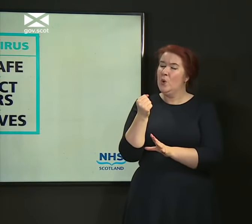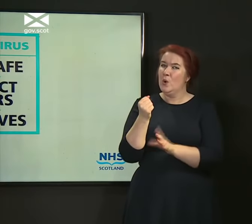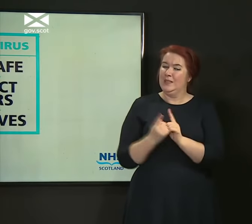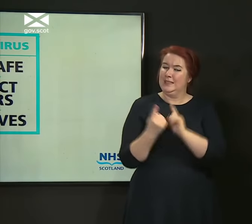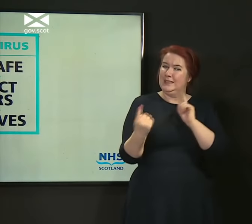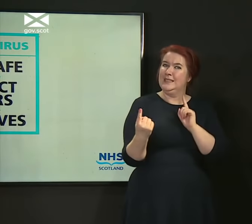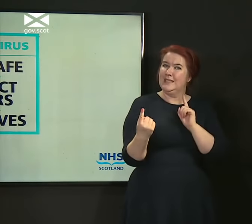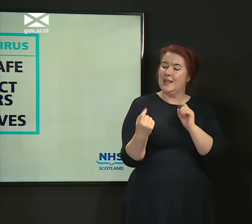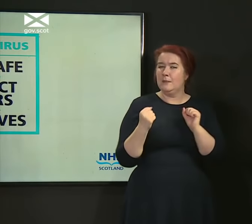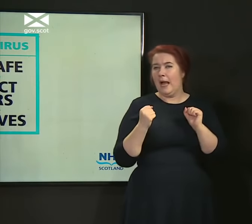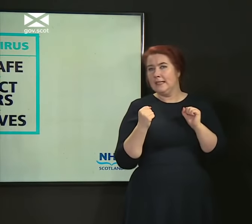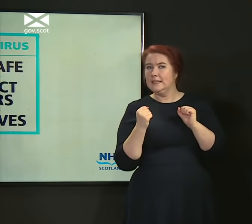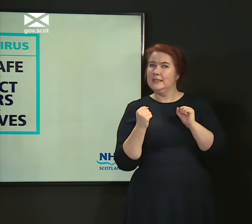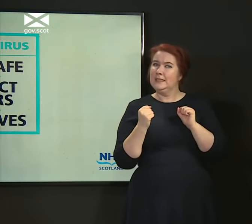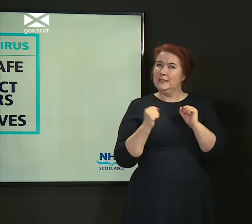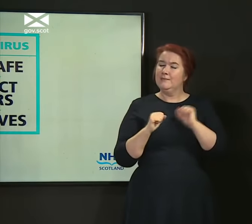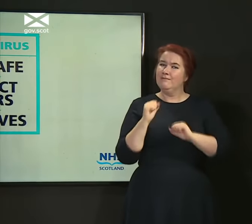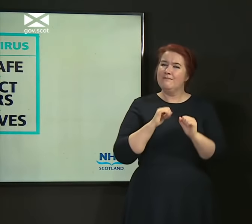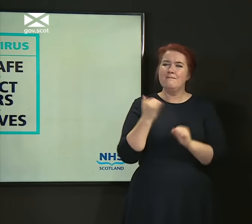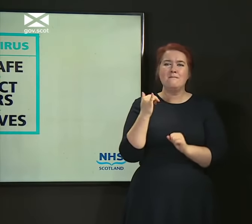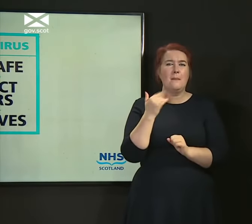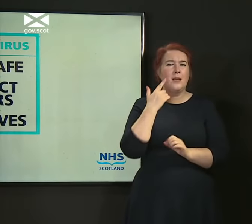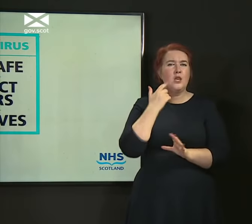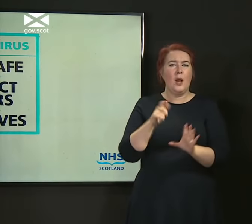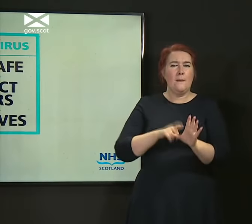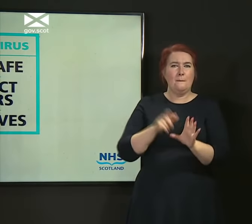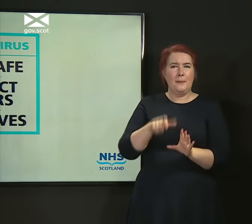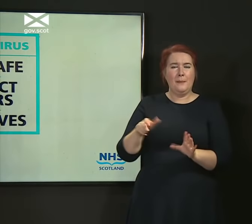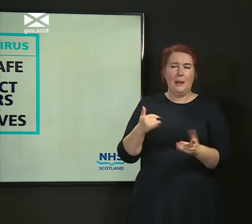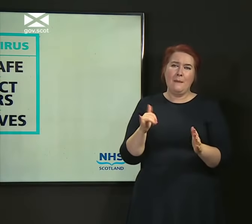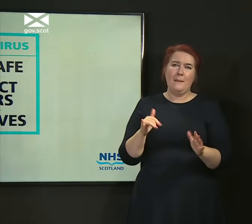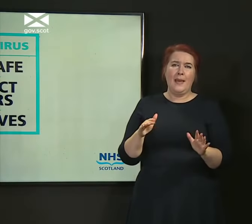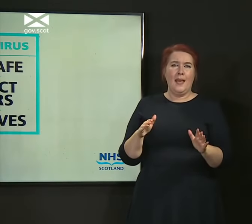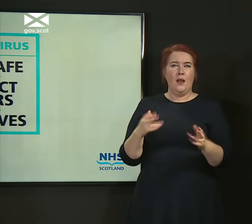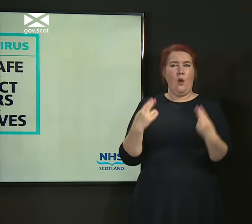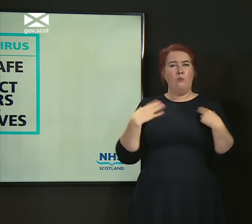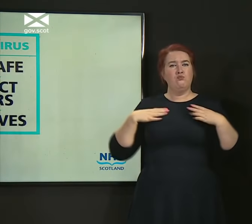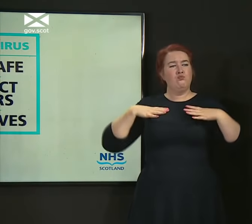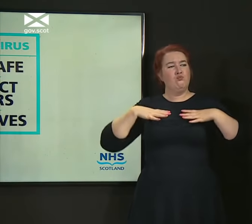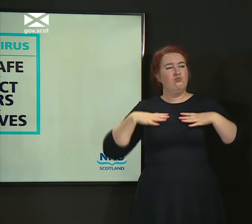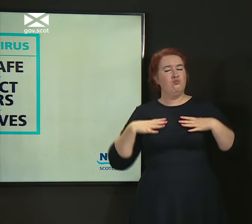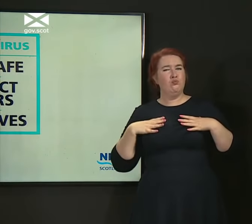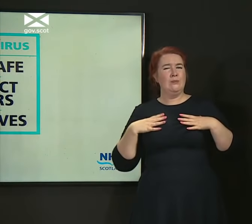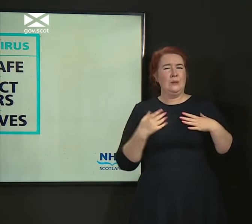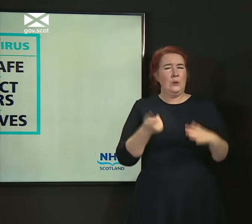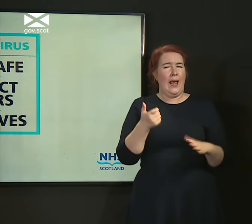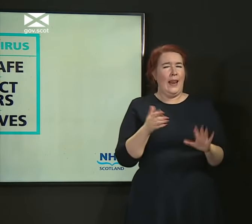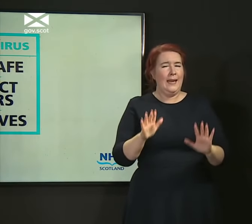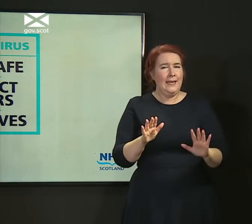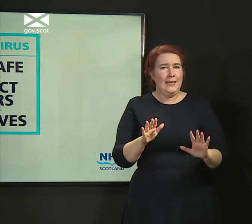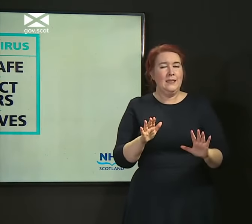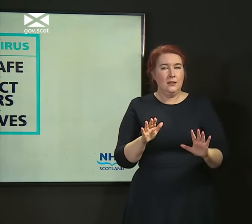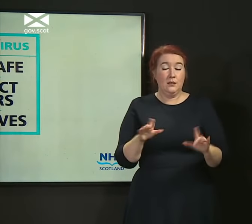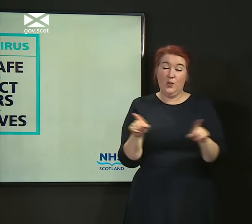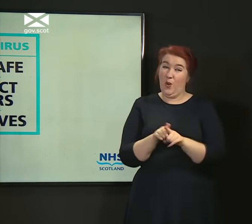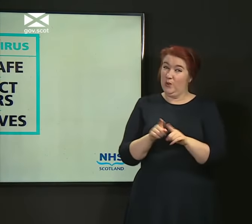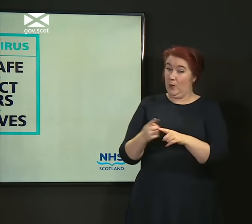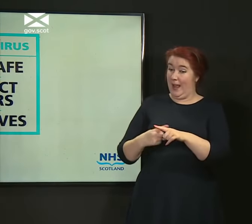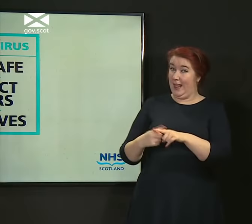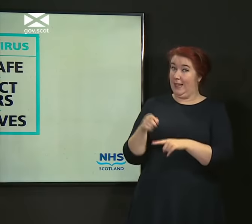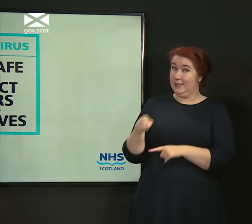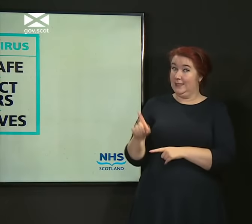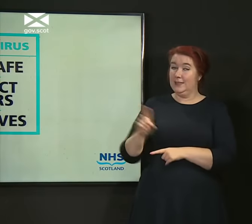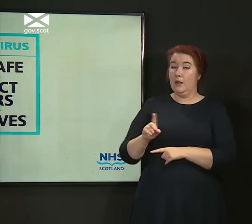think perhaps young people have just taken their foot off just a little bit too early. The other thing that they've done in England is they have